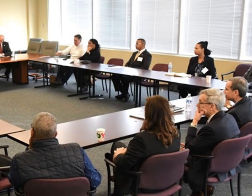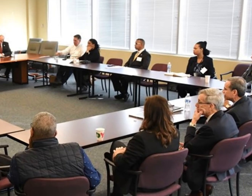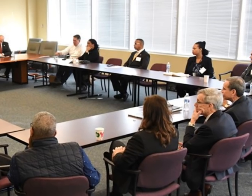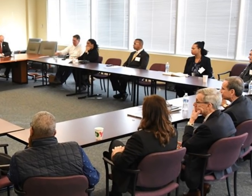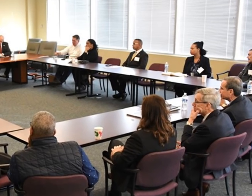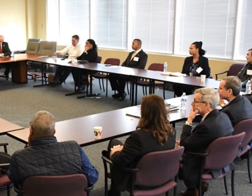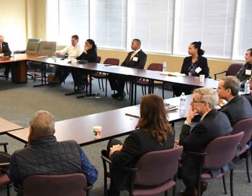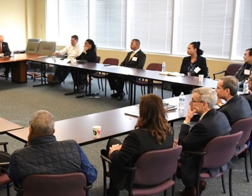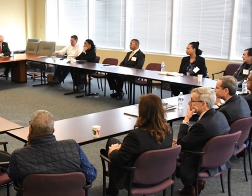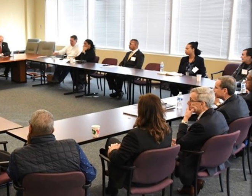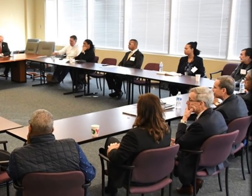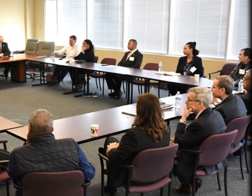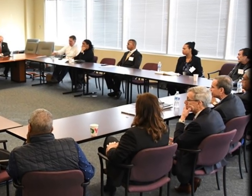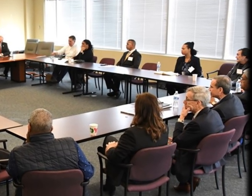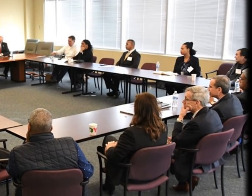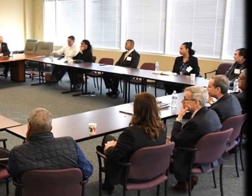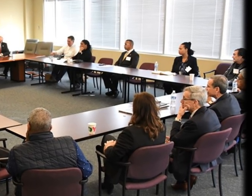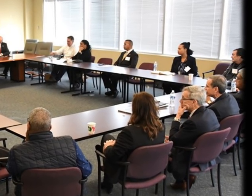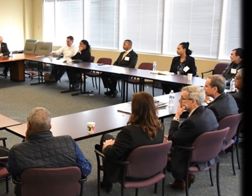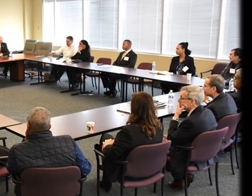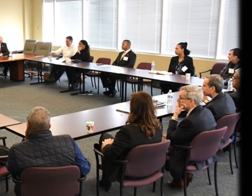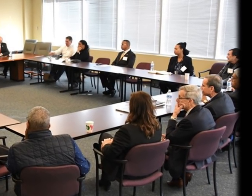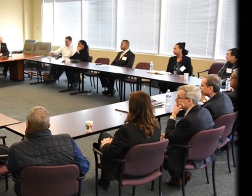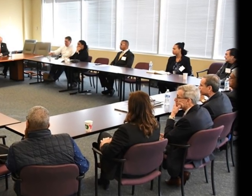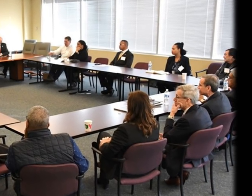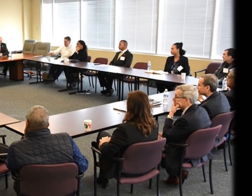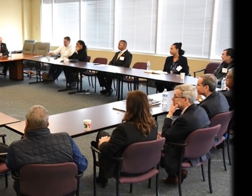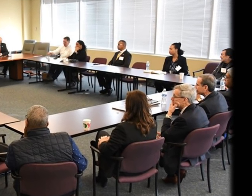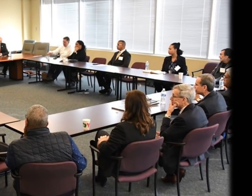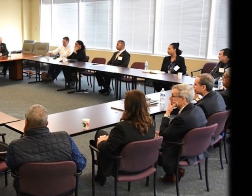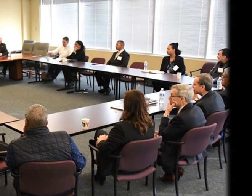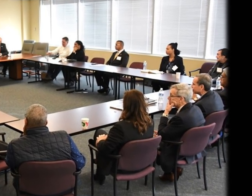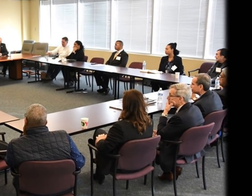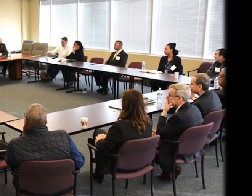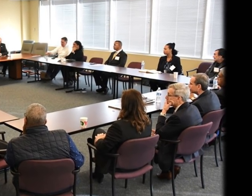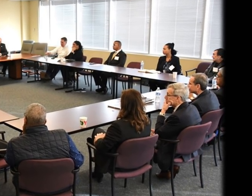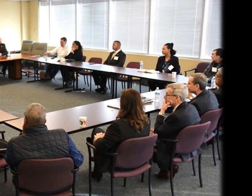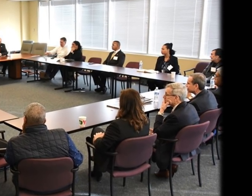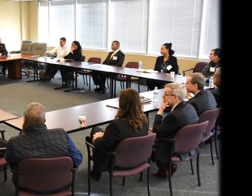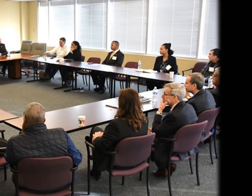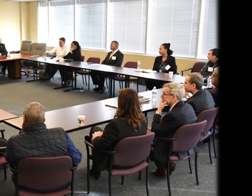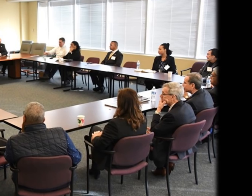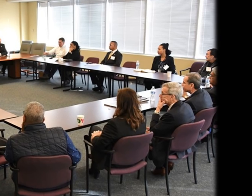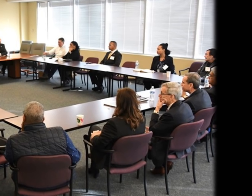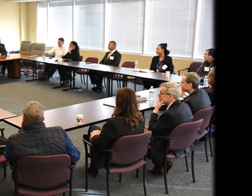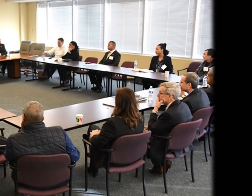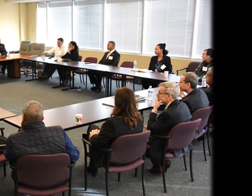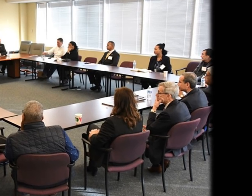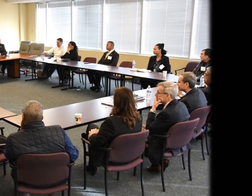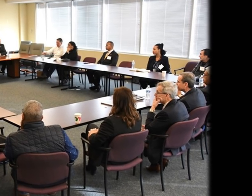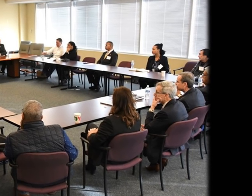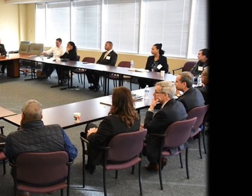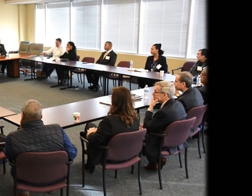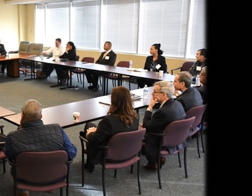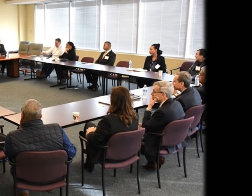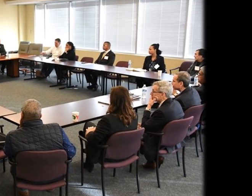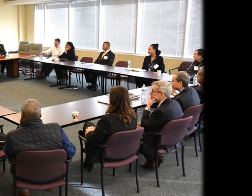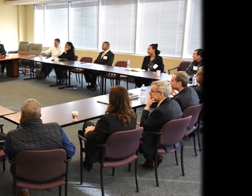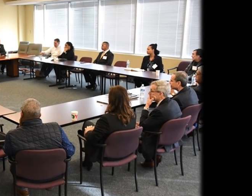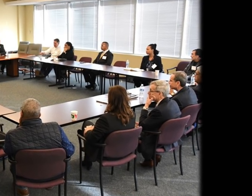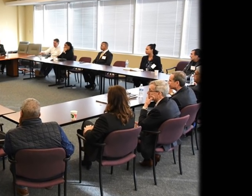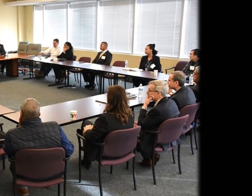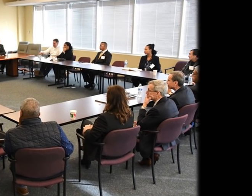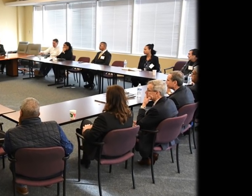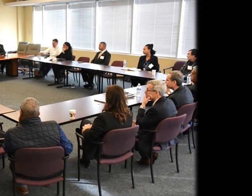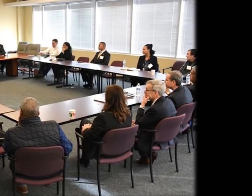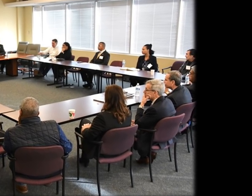as well as their staff, for always working with us nonstop, providing updates and assisting our residents and